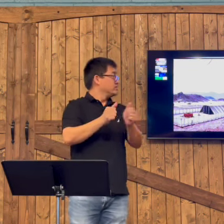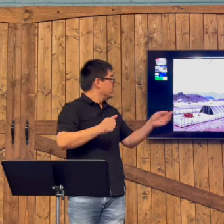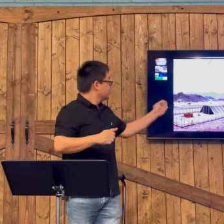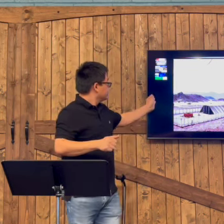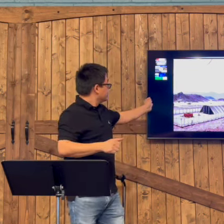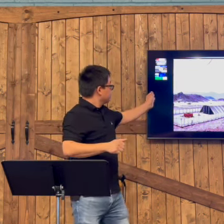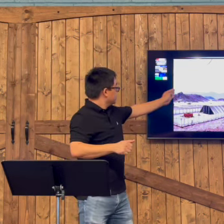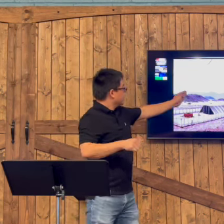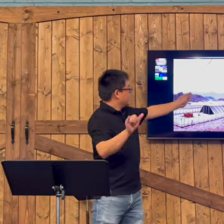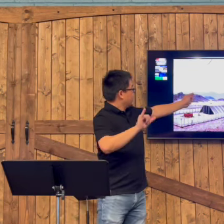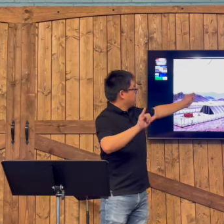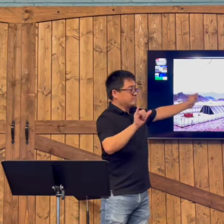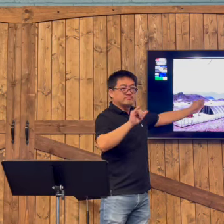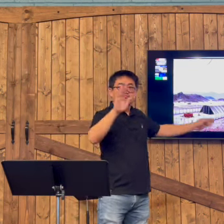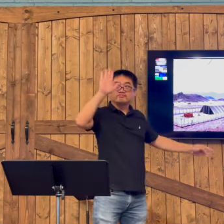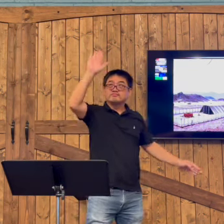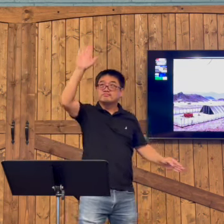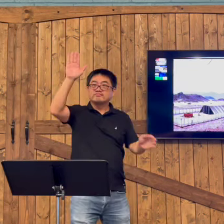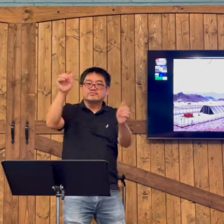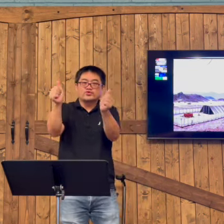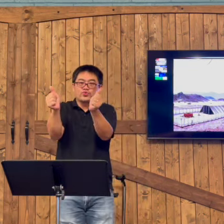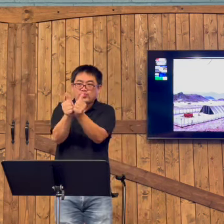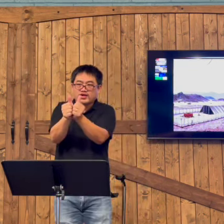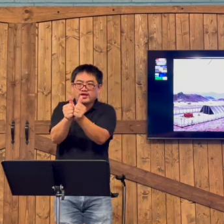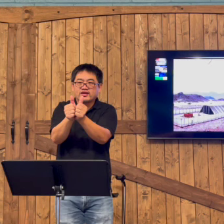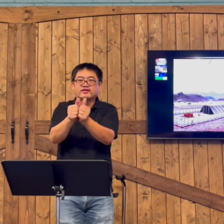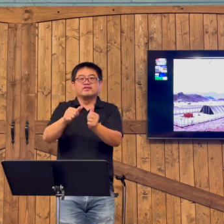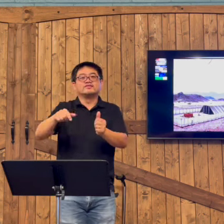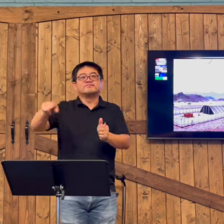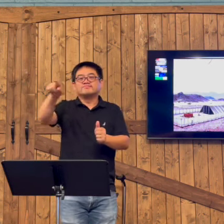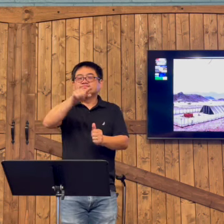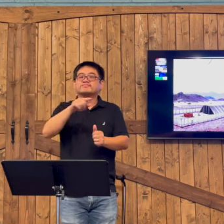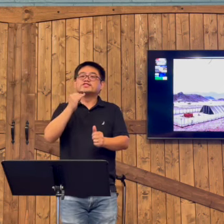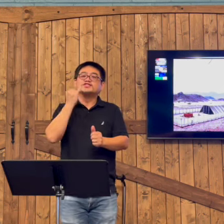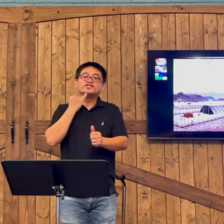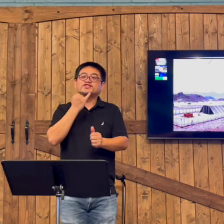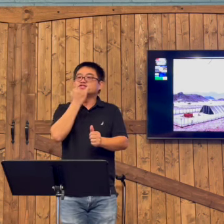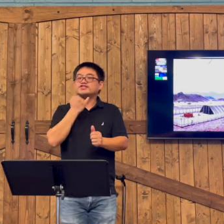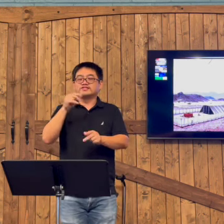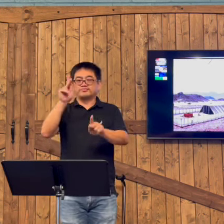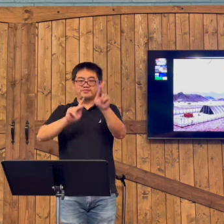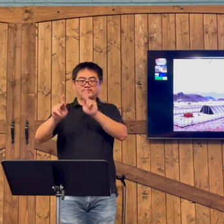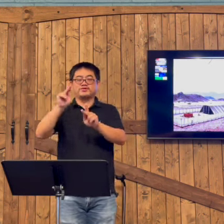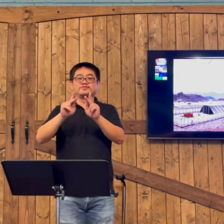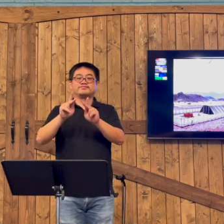And that showed that God was with Israel.